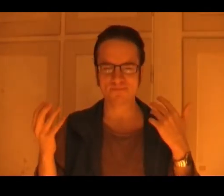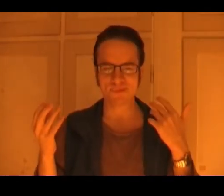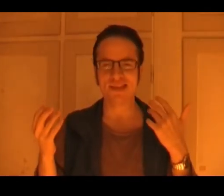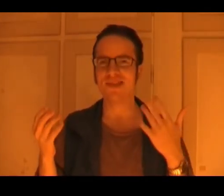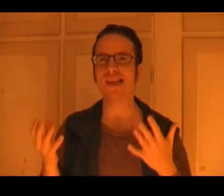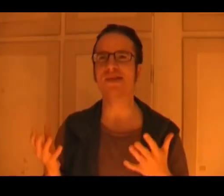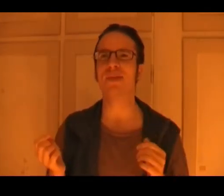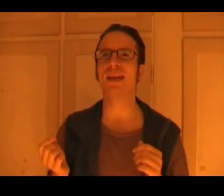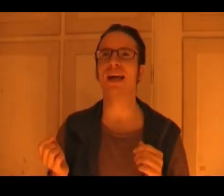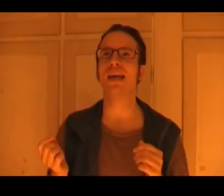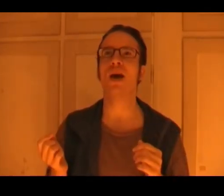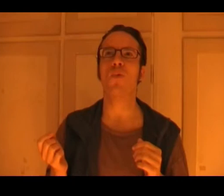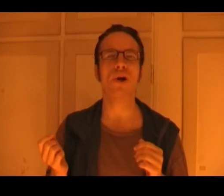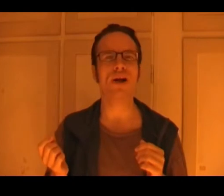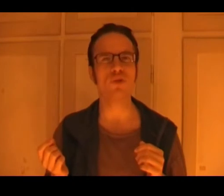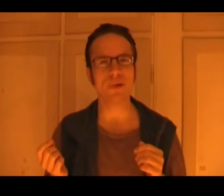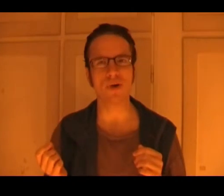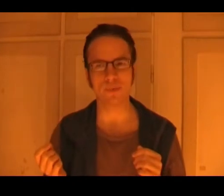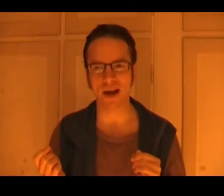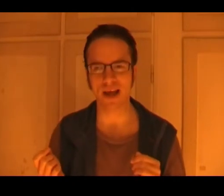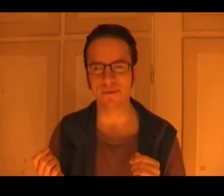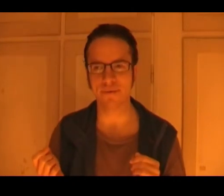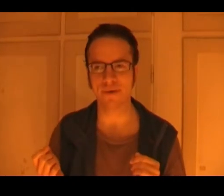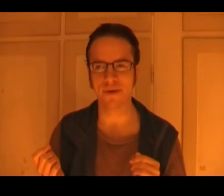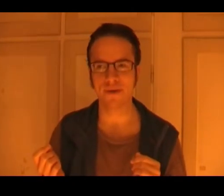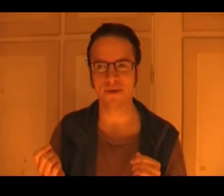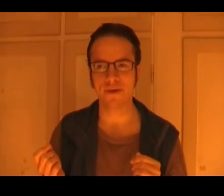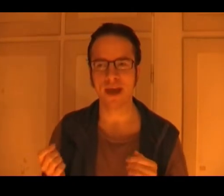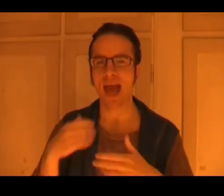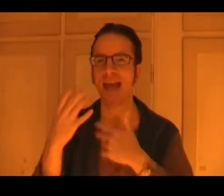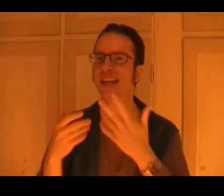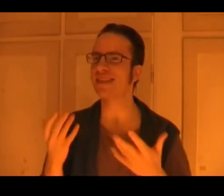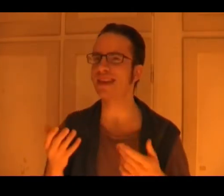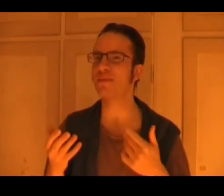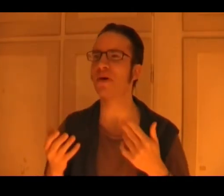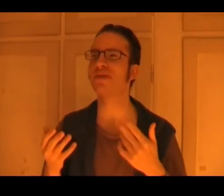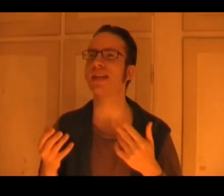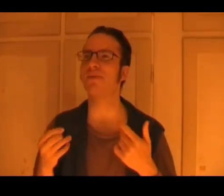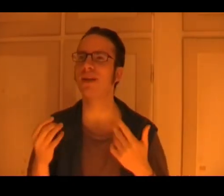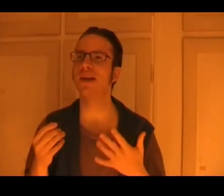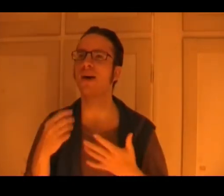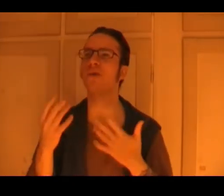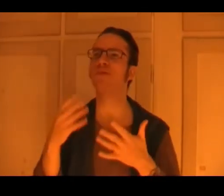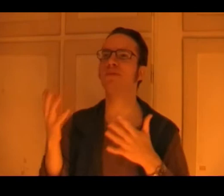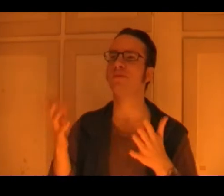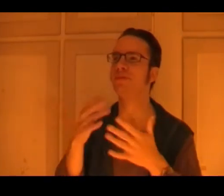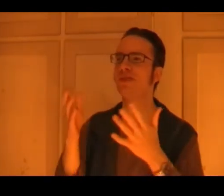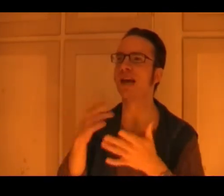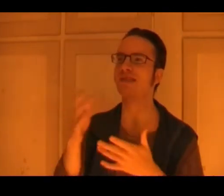she says something like, where have you been all my life? And I guess that's supposed to, like, mean, oh, she hasn't